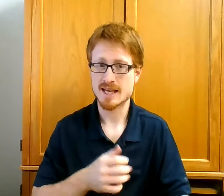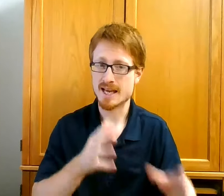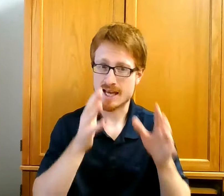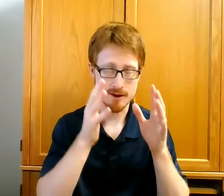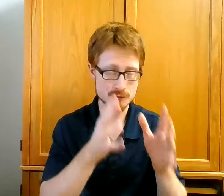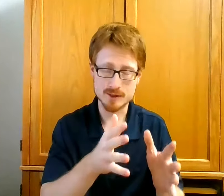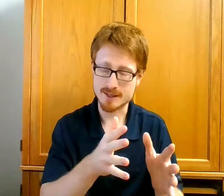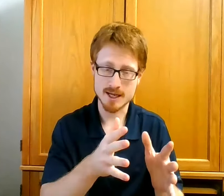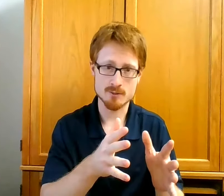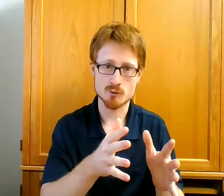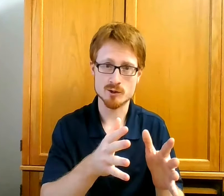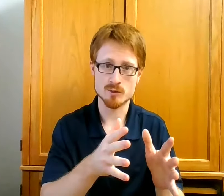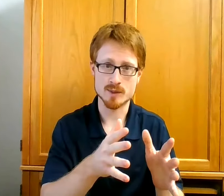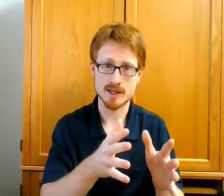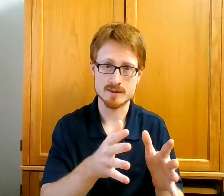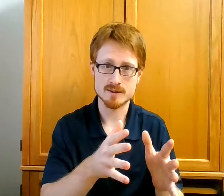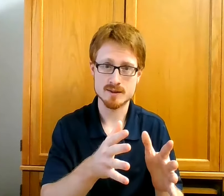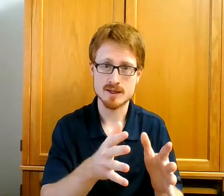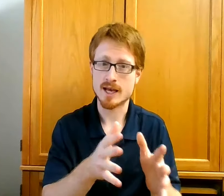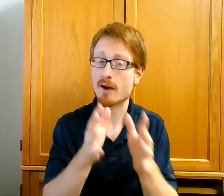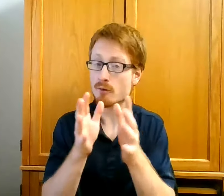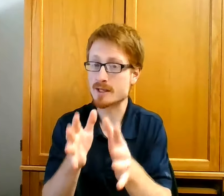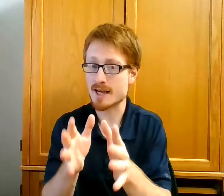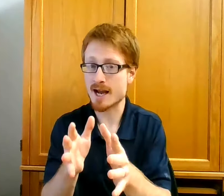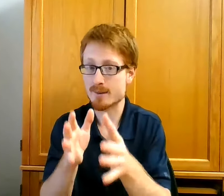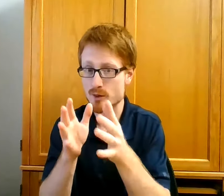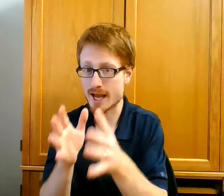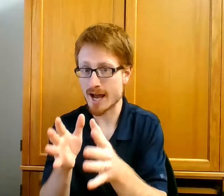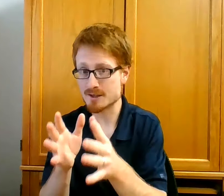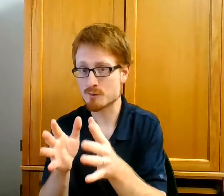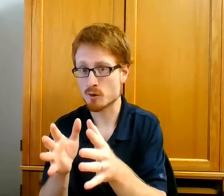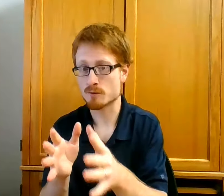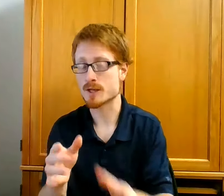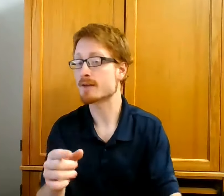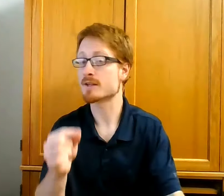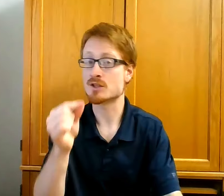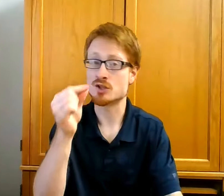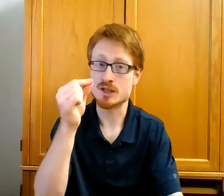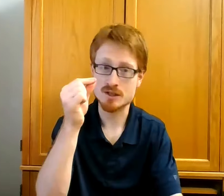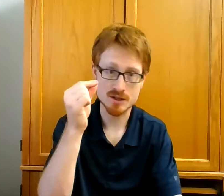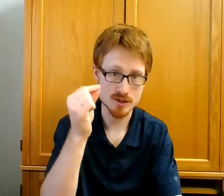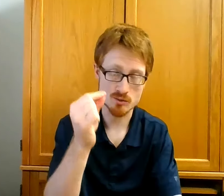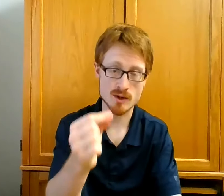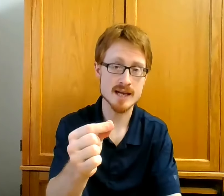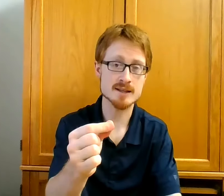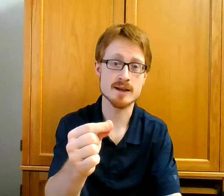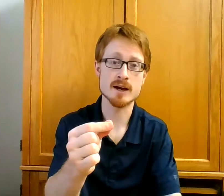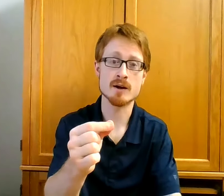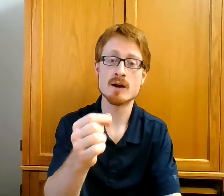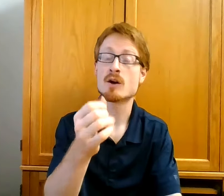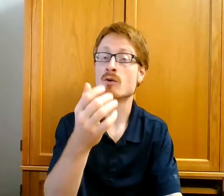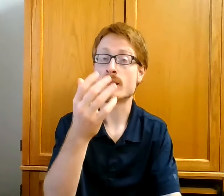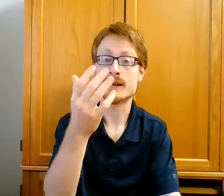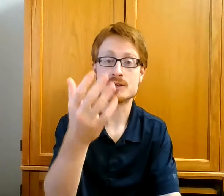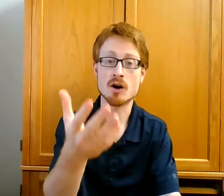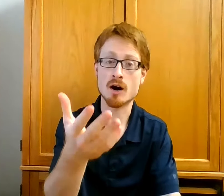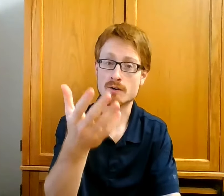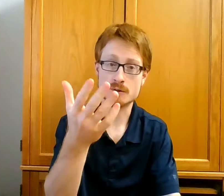Every time we repent, every time we ask for forgiveness, Jesus is right there, ready to offer